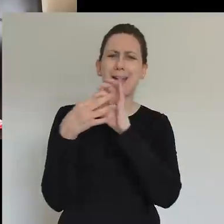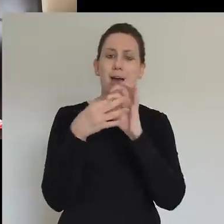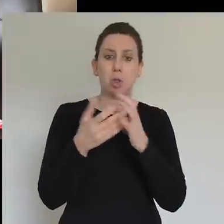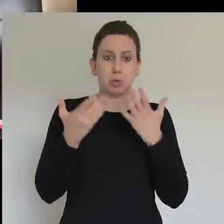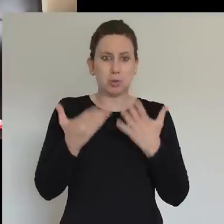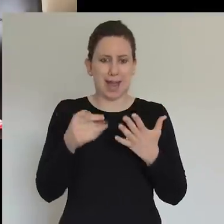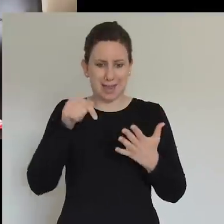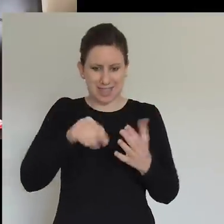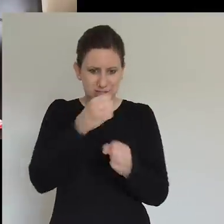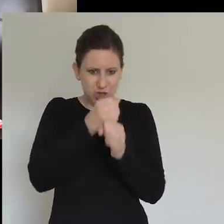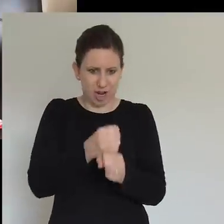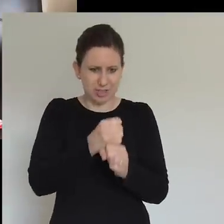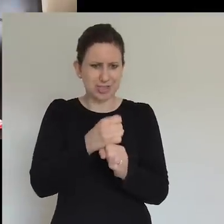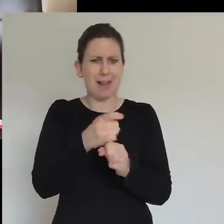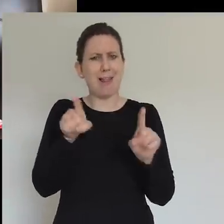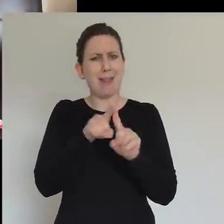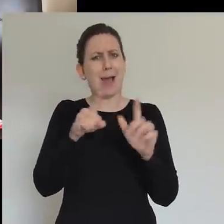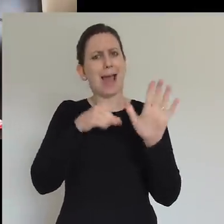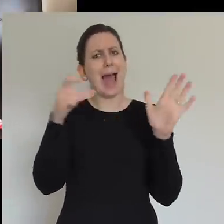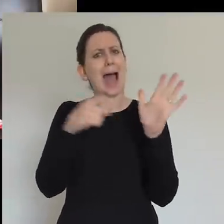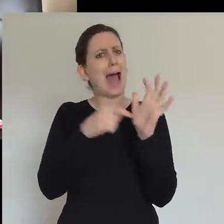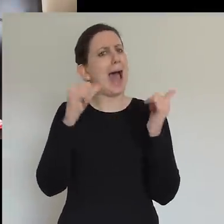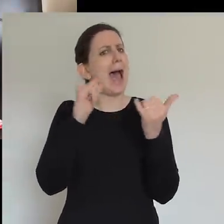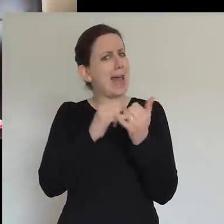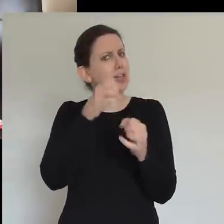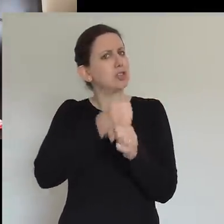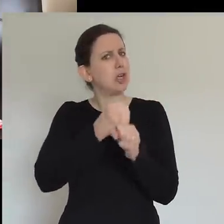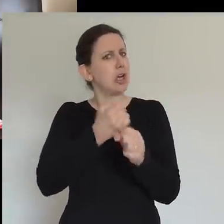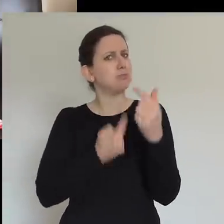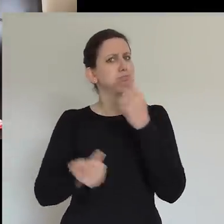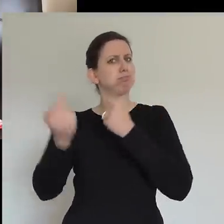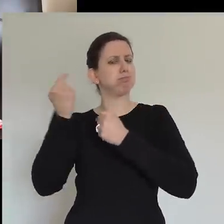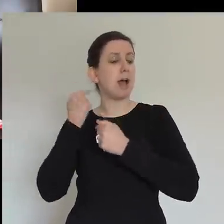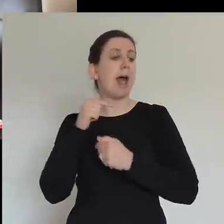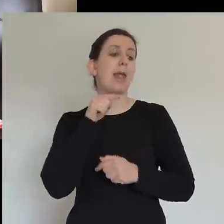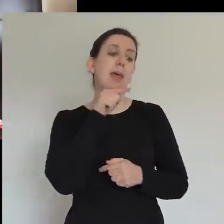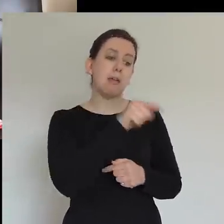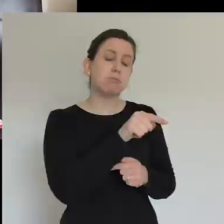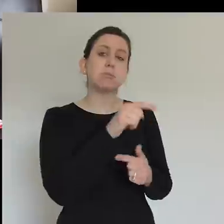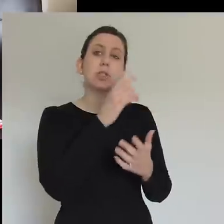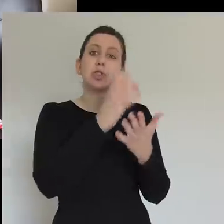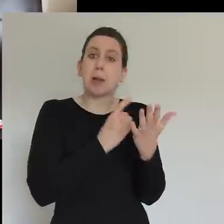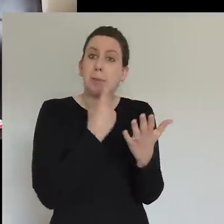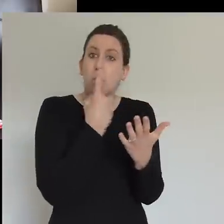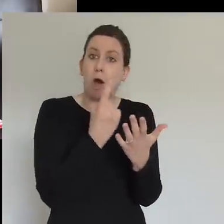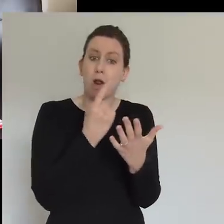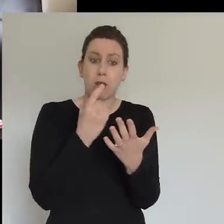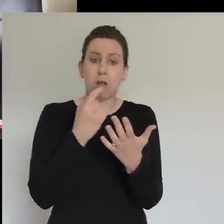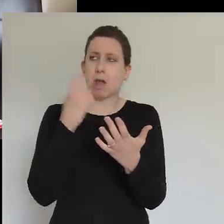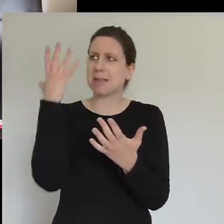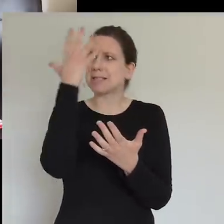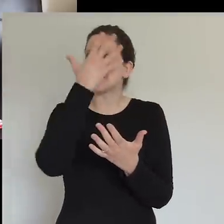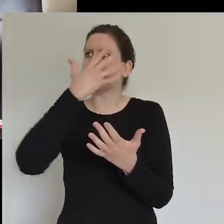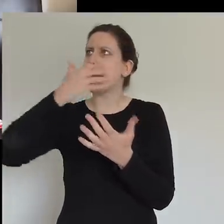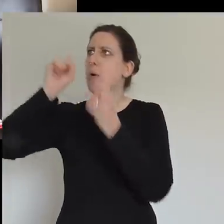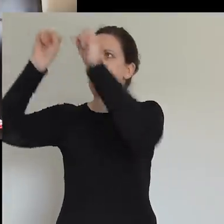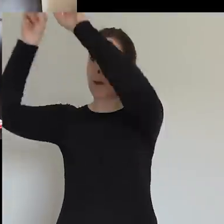Spirit comes. And the wind blows and the fire comes. And the people of God are completely